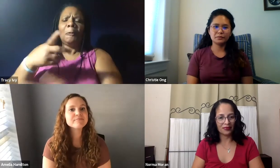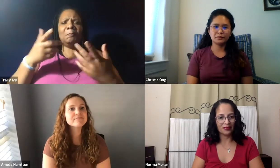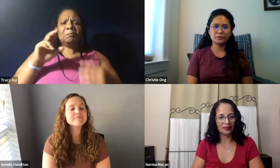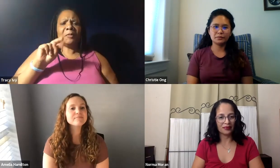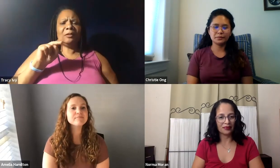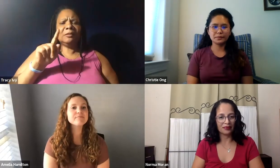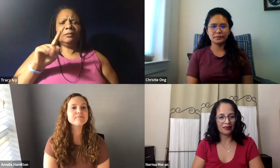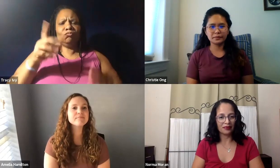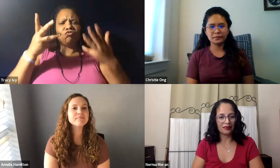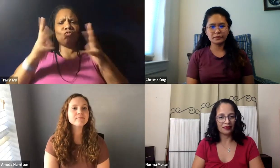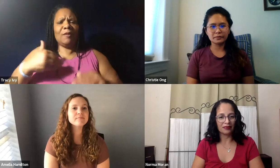I could take that one. This is Tracy.